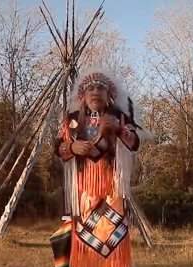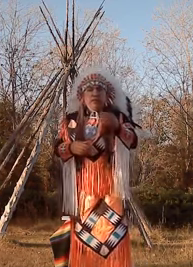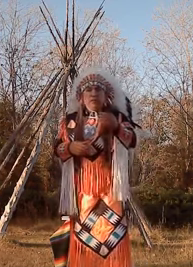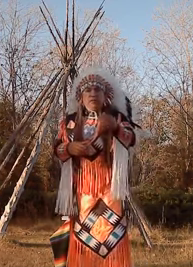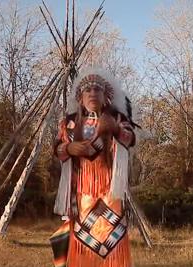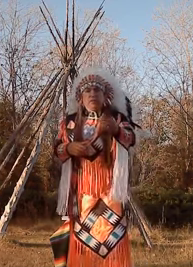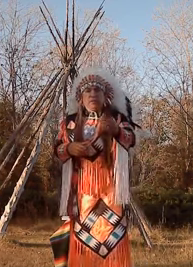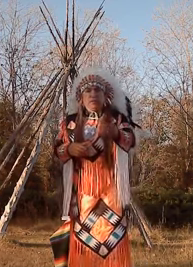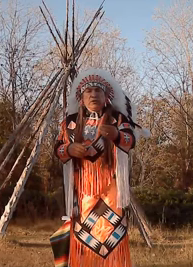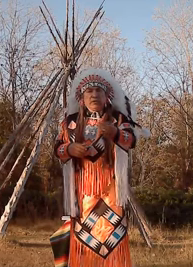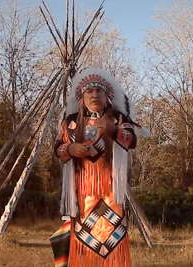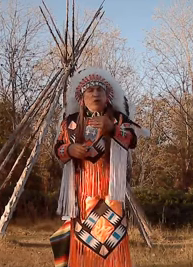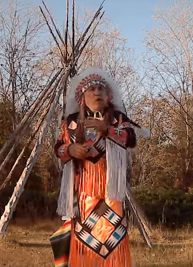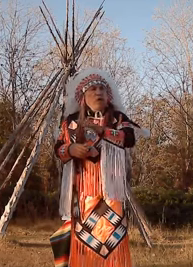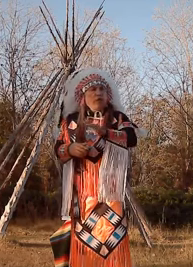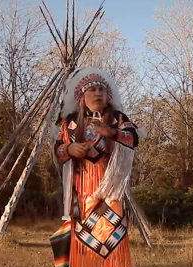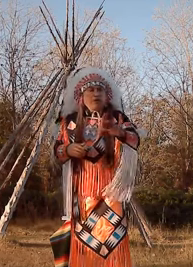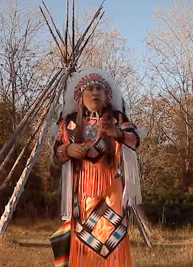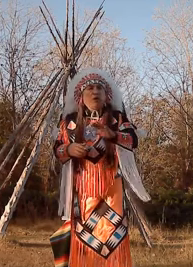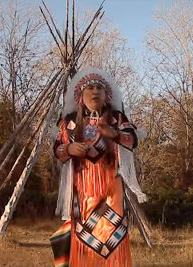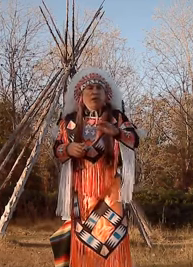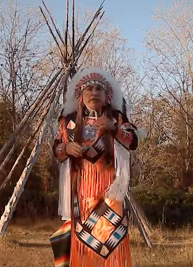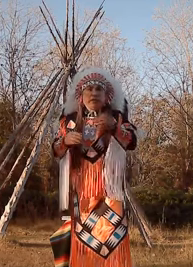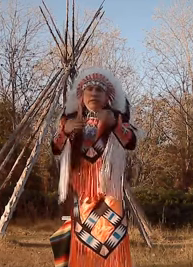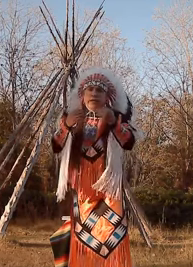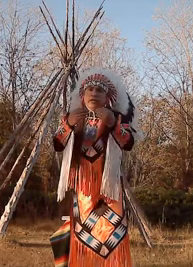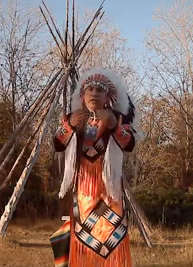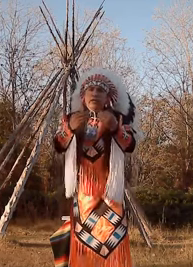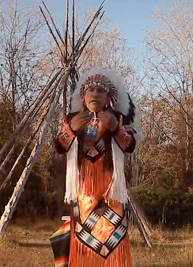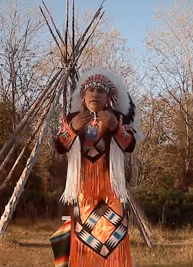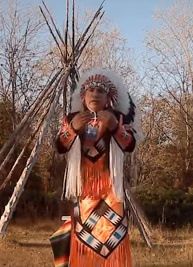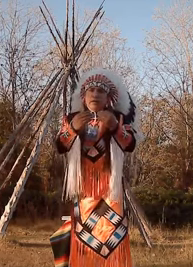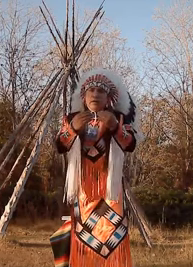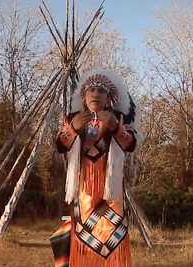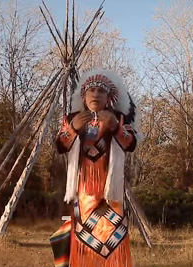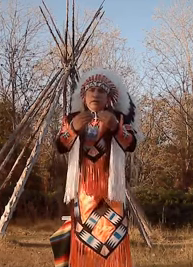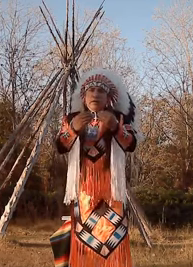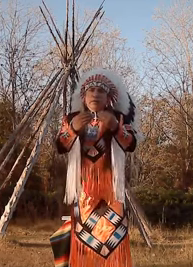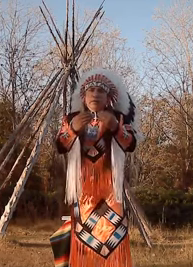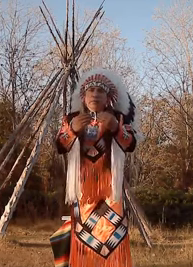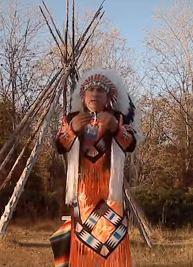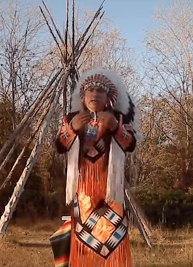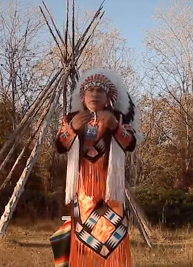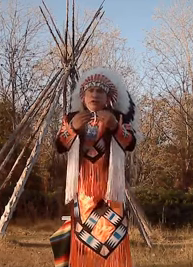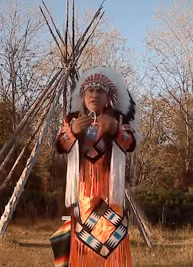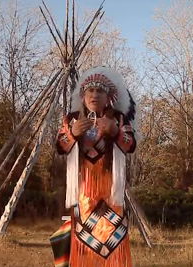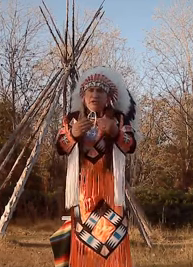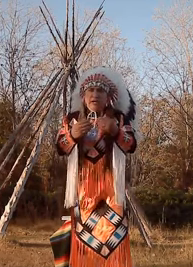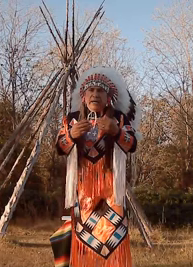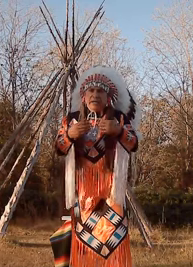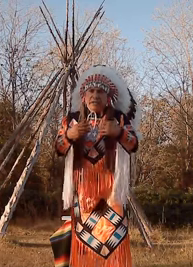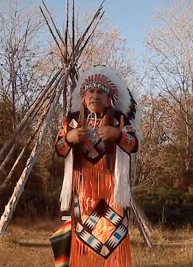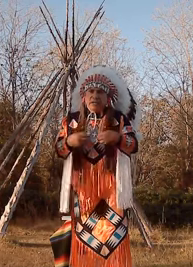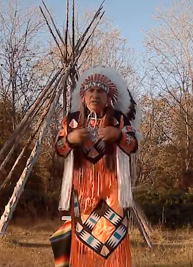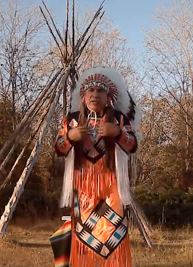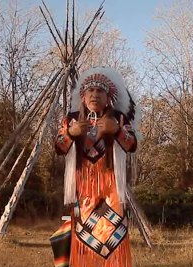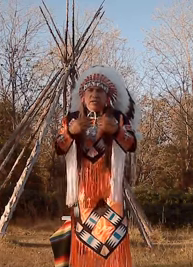because it's all it's all there it's all that that that to be able to articulate it demonstrate it